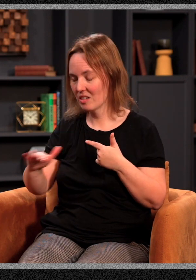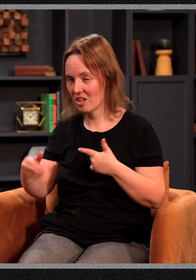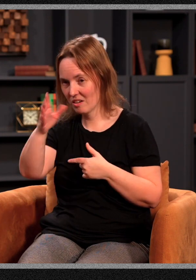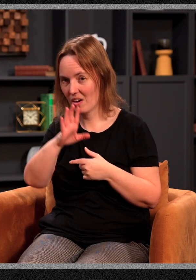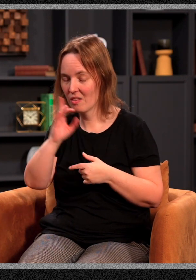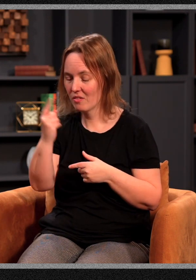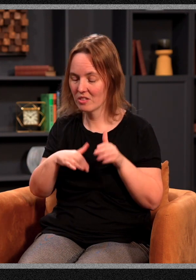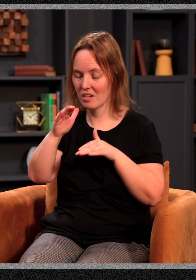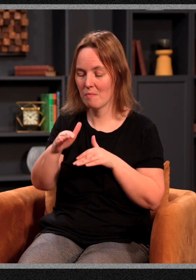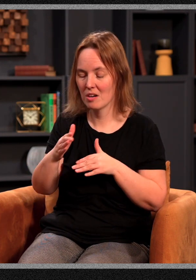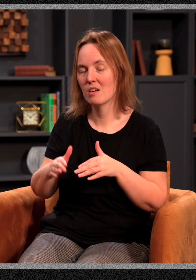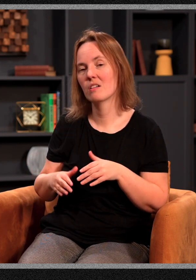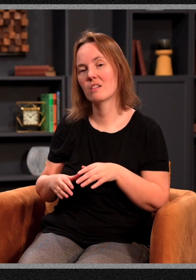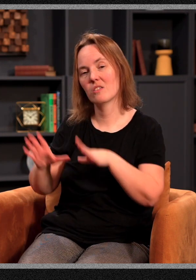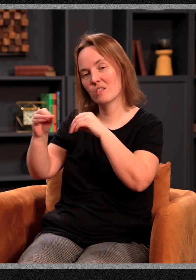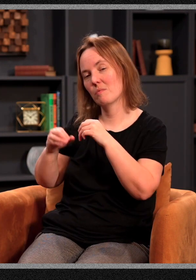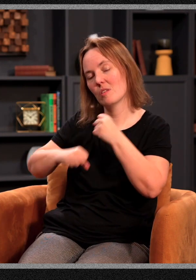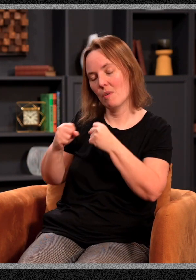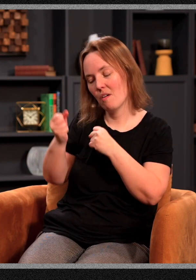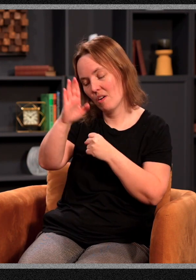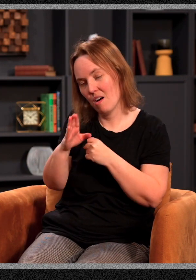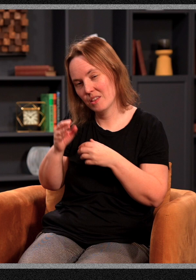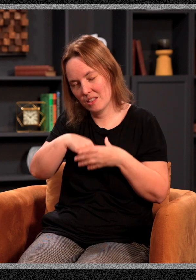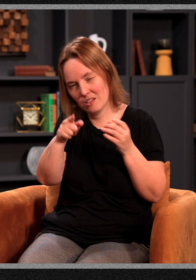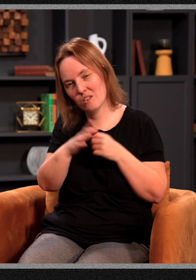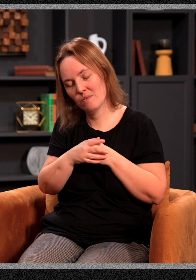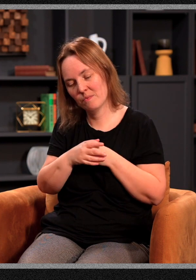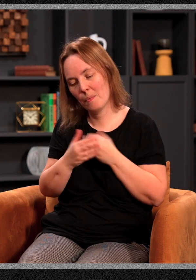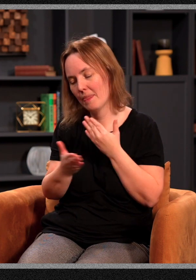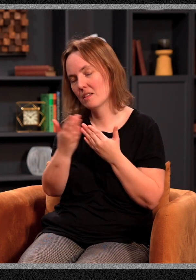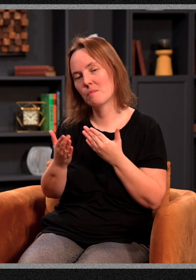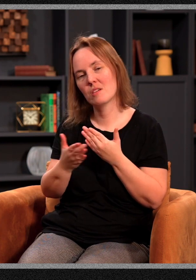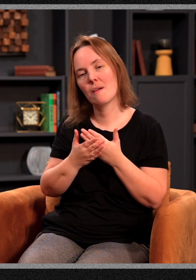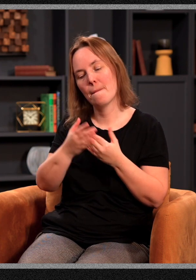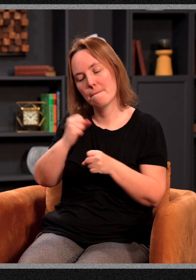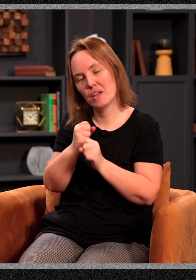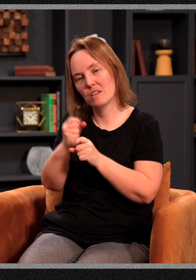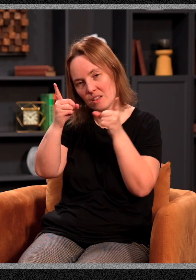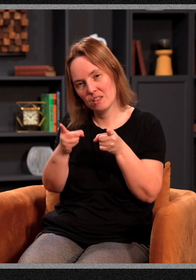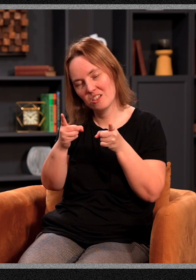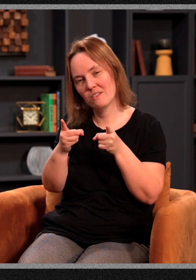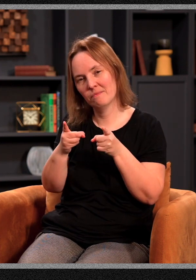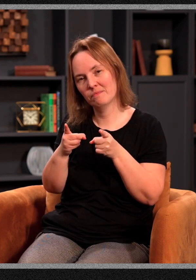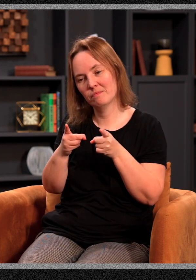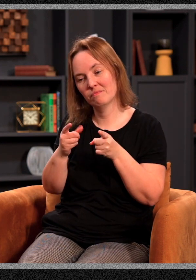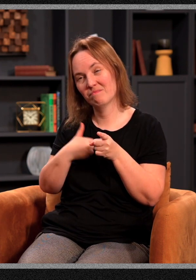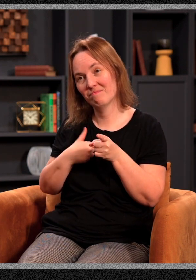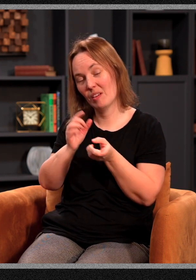And the first step in tapping into the power of God that is in you is simply making the conscious decision that I'm going to change.